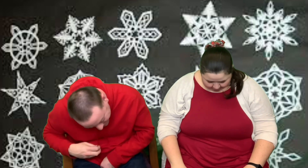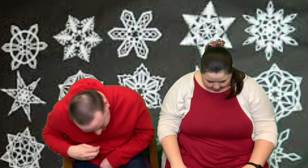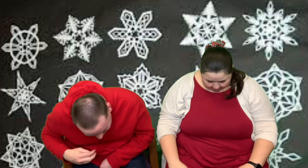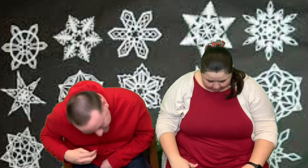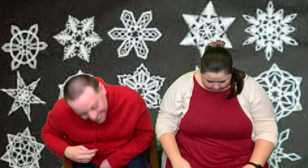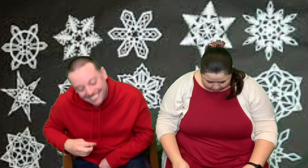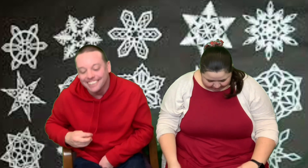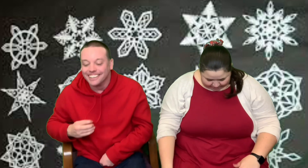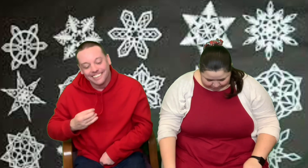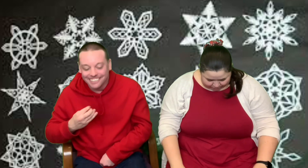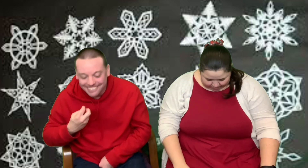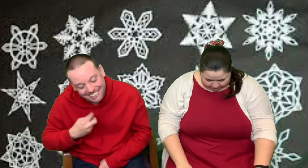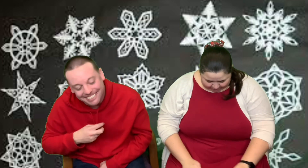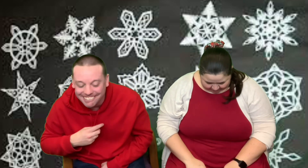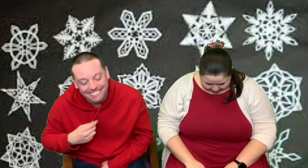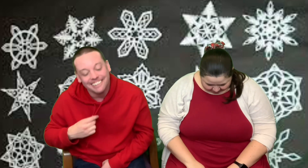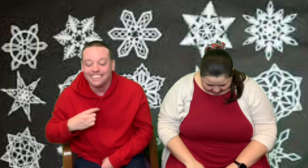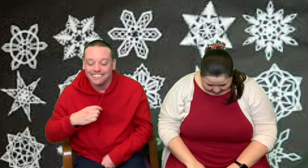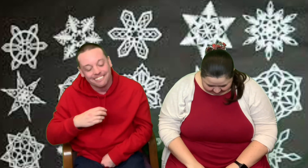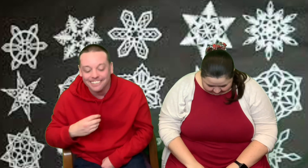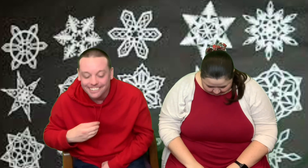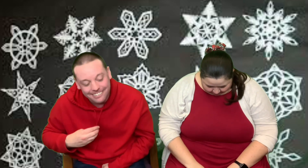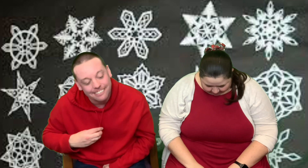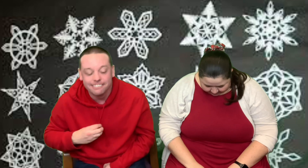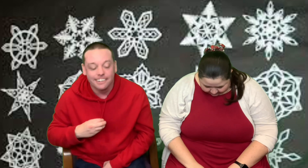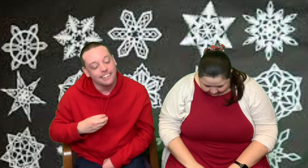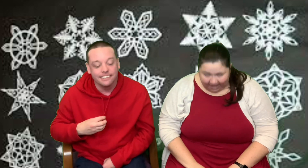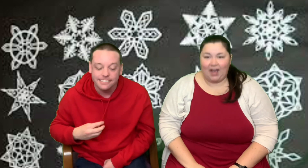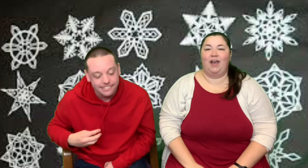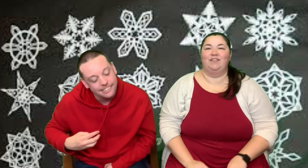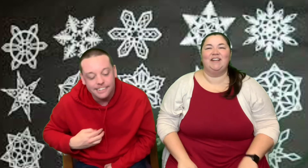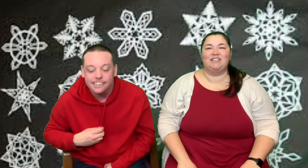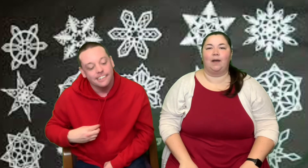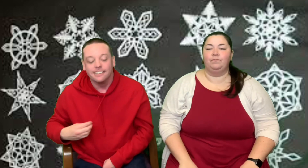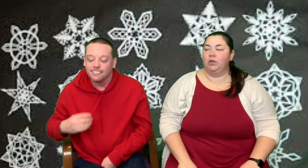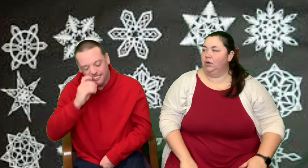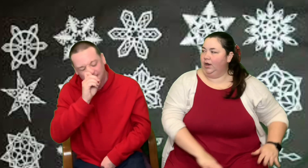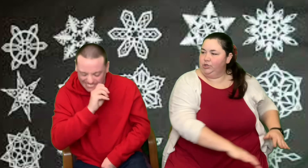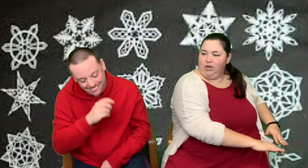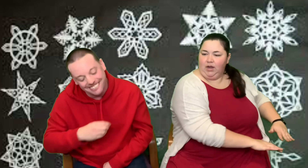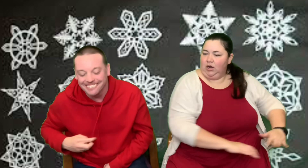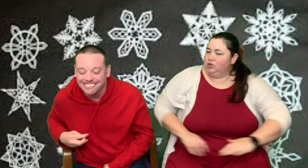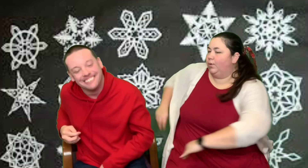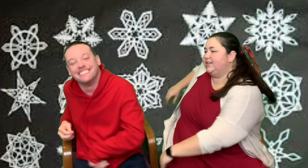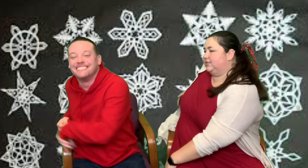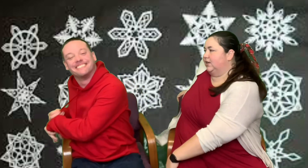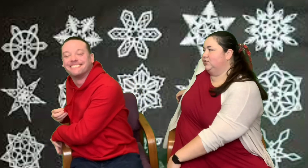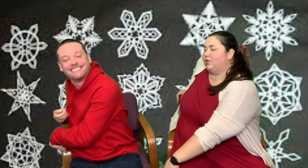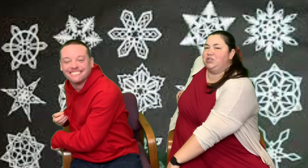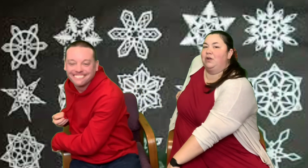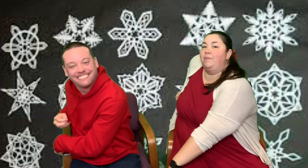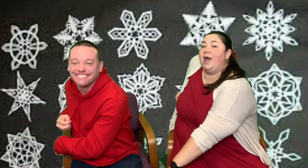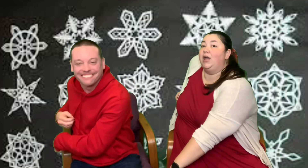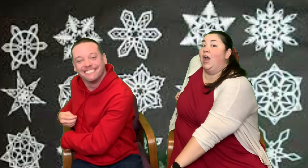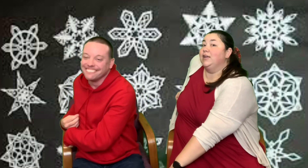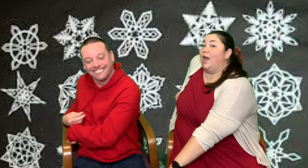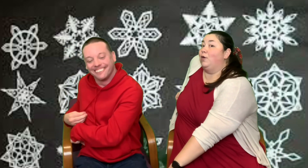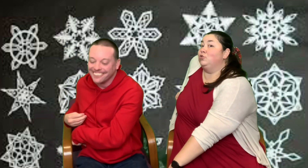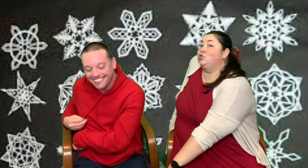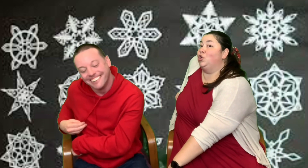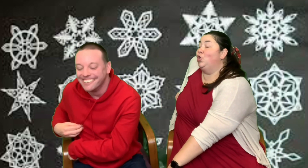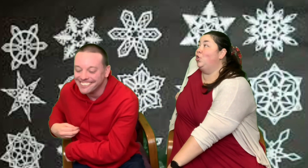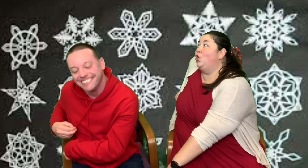to the floor. One, two, three, four, five. Face job. Alright, chair twist. Stretch out your back.